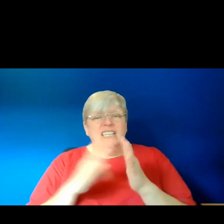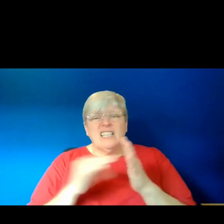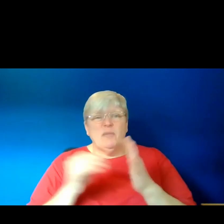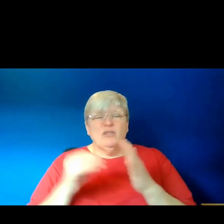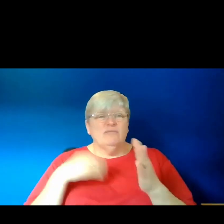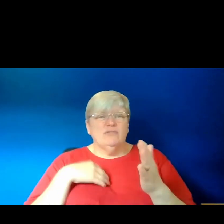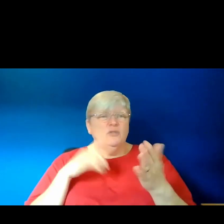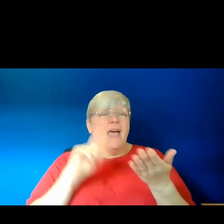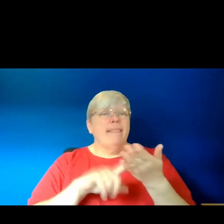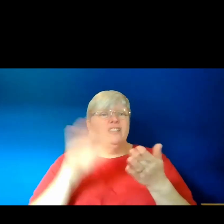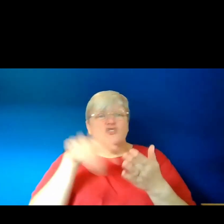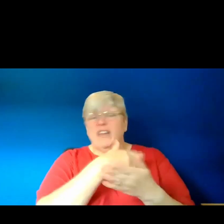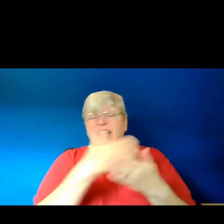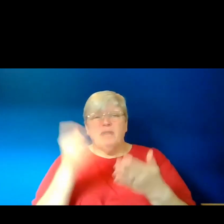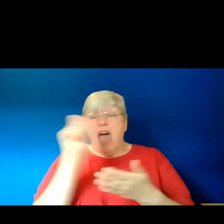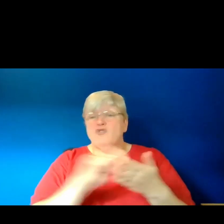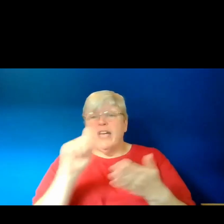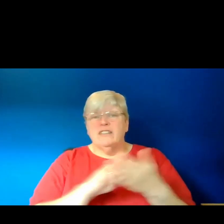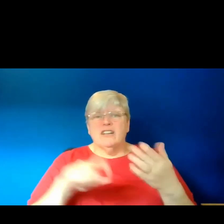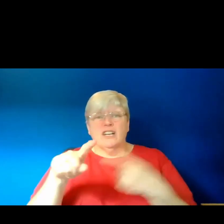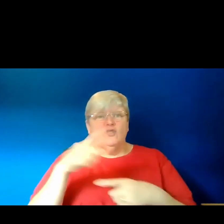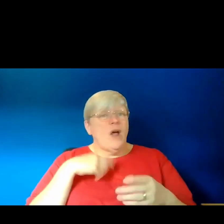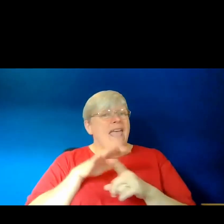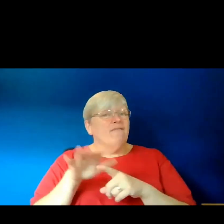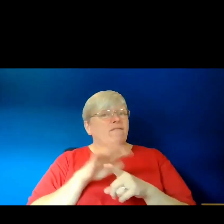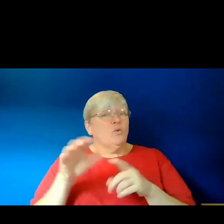ancestor, such as a writer you are influenced by.